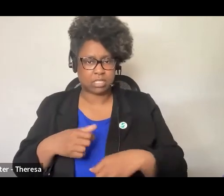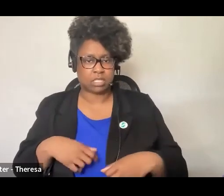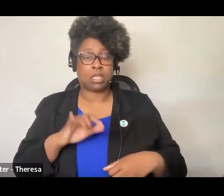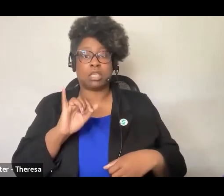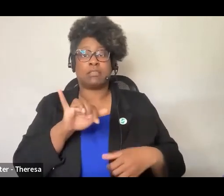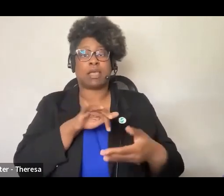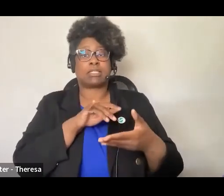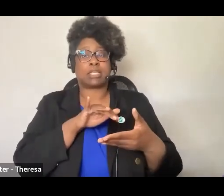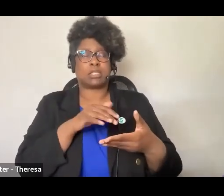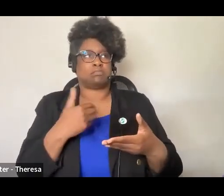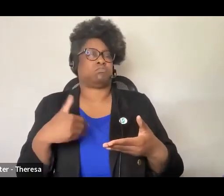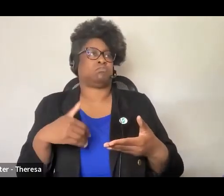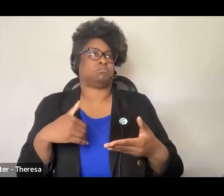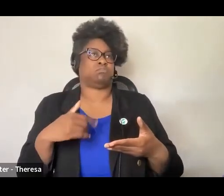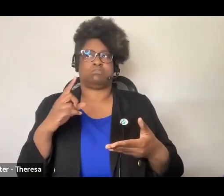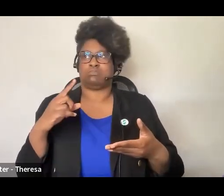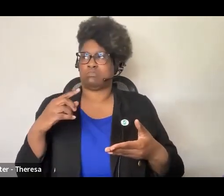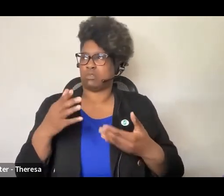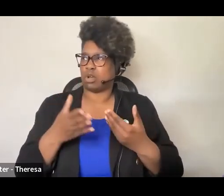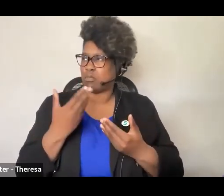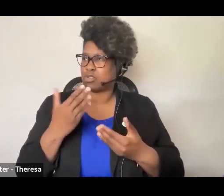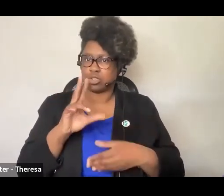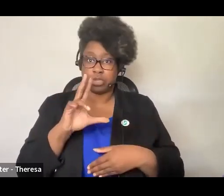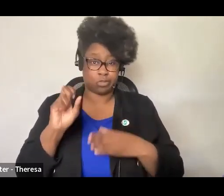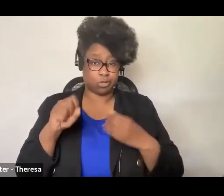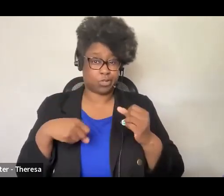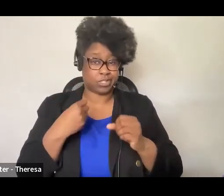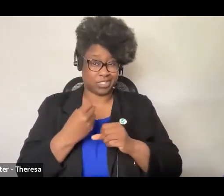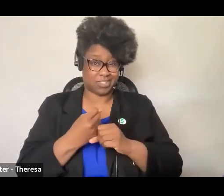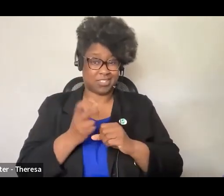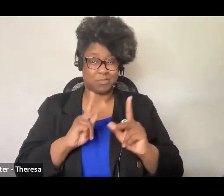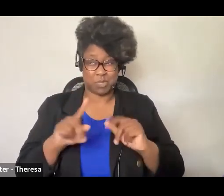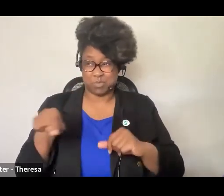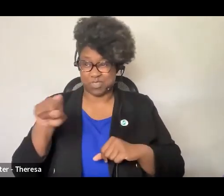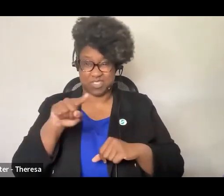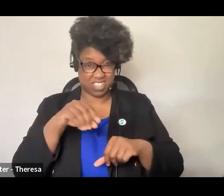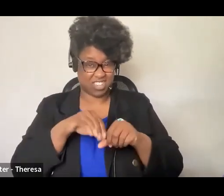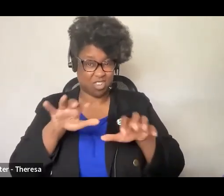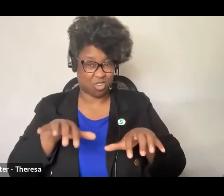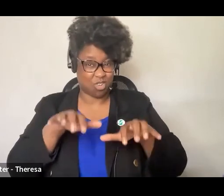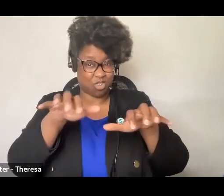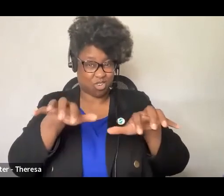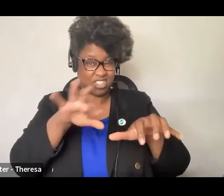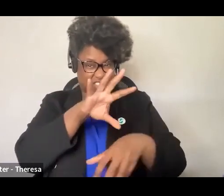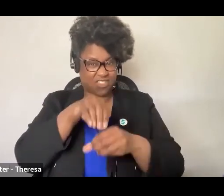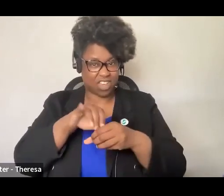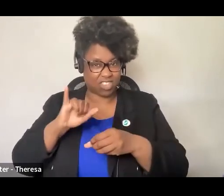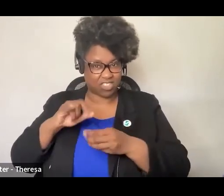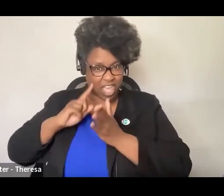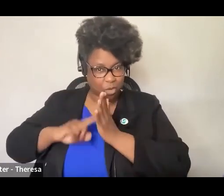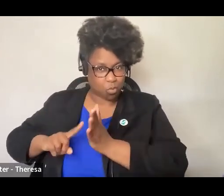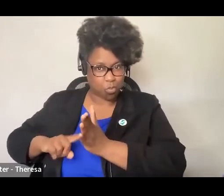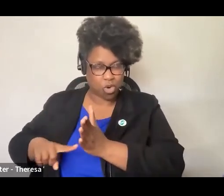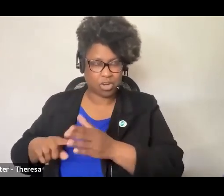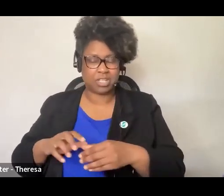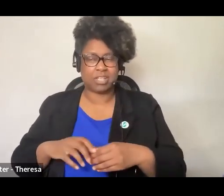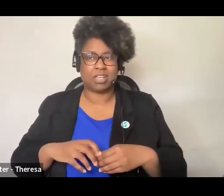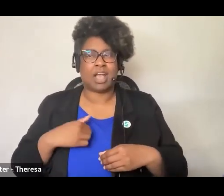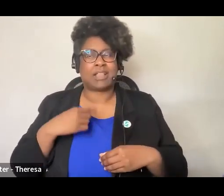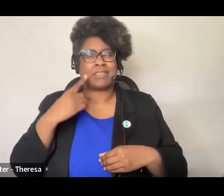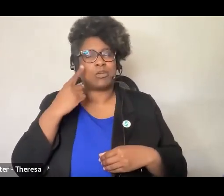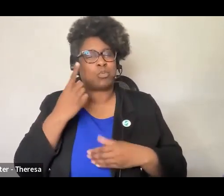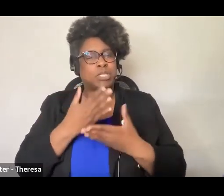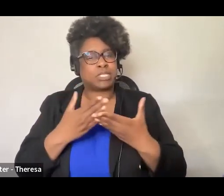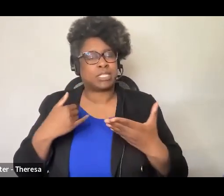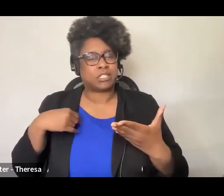now gosh, it's been almost 30 years some people in the audience were part of that work and, you know, I think one of the things that we